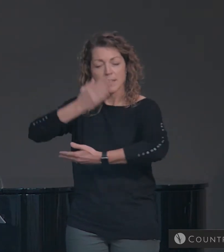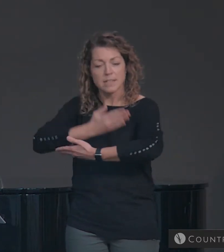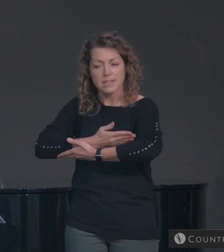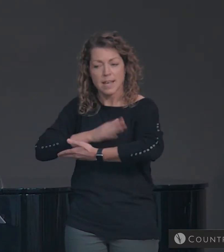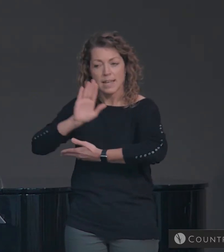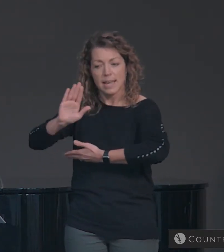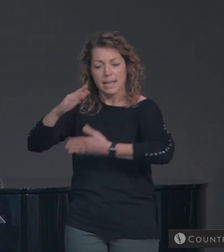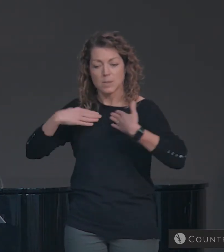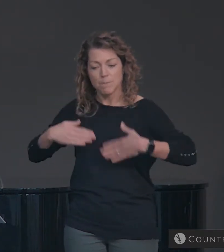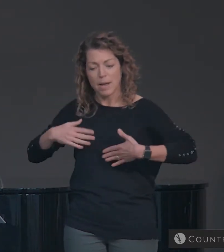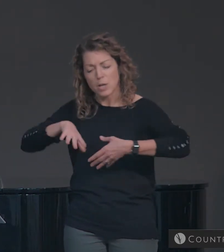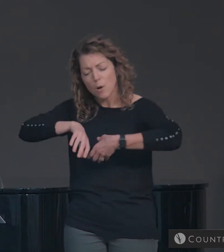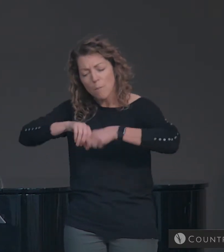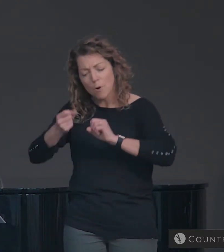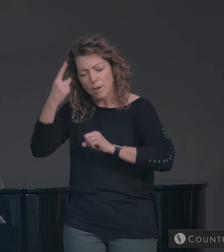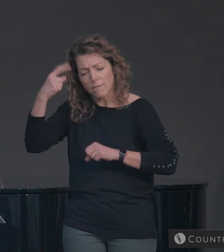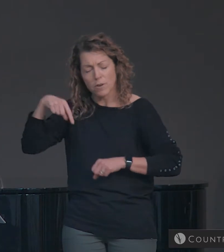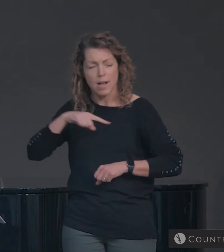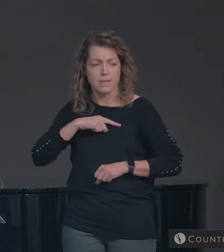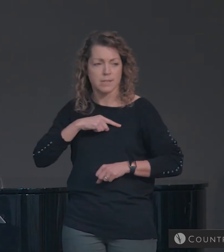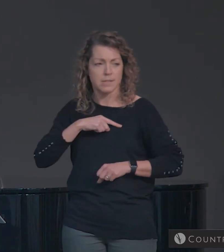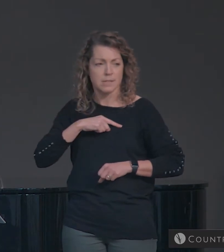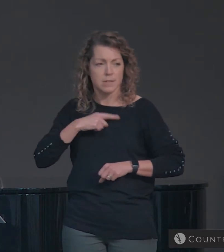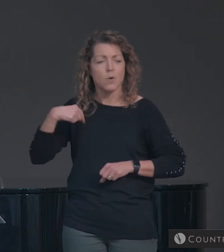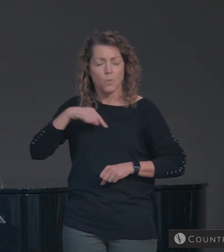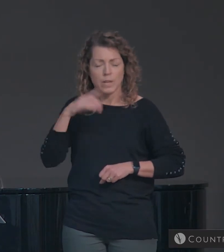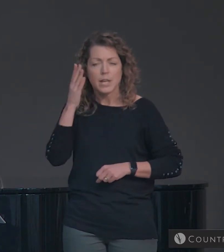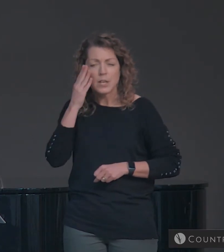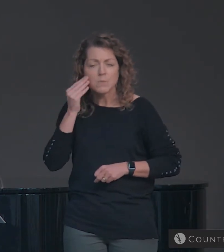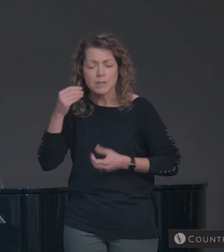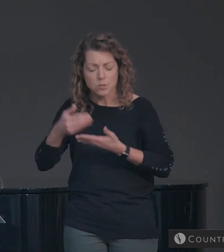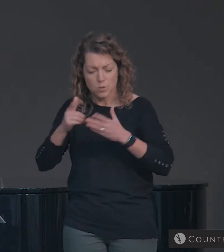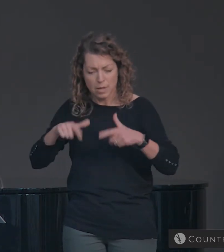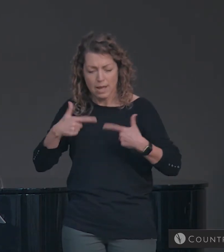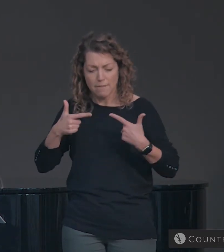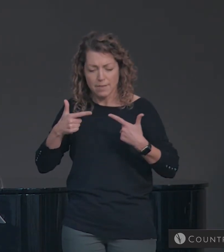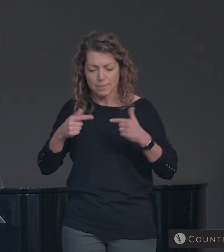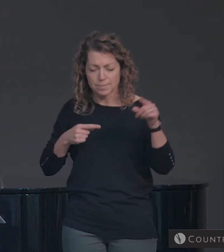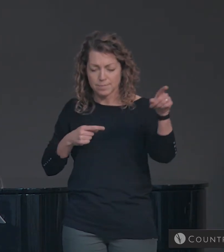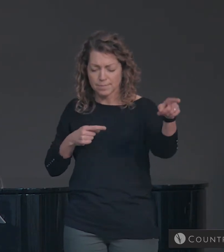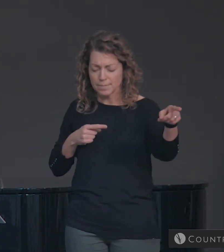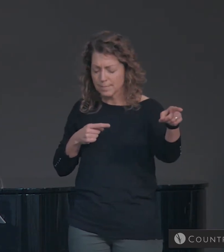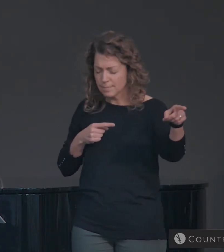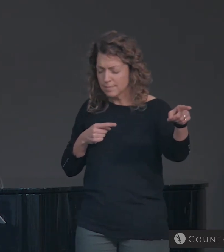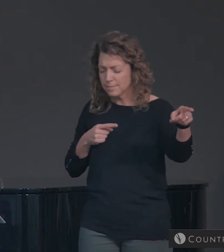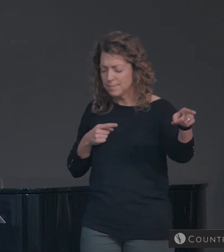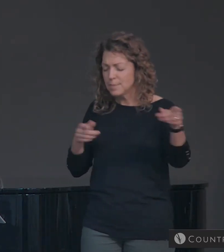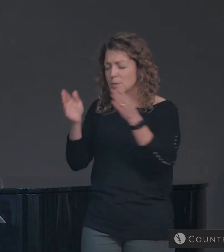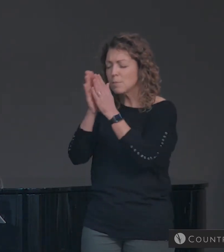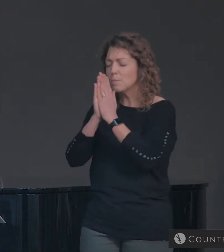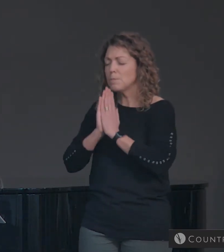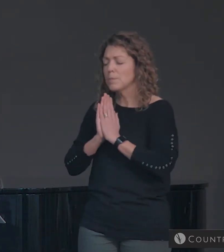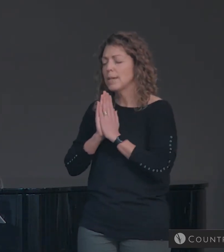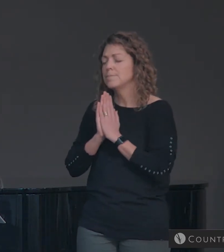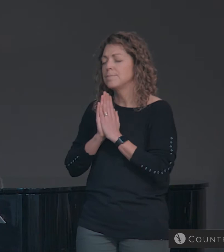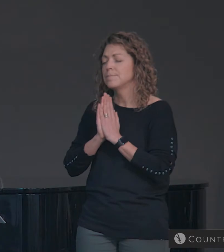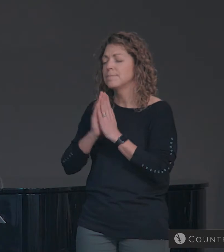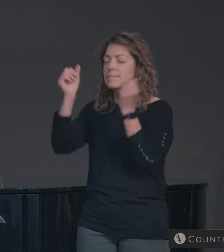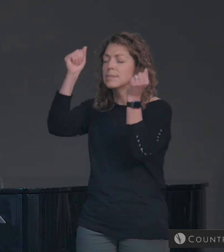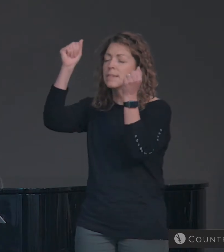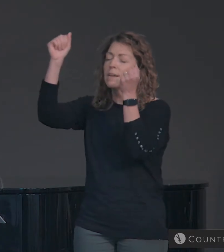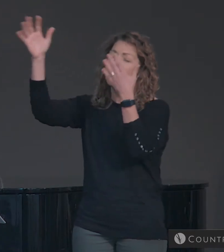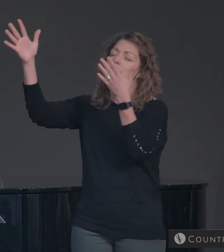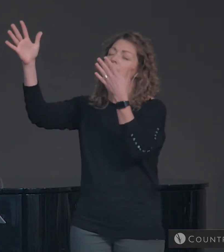for us so that we could experience newness of life. Shall we pray? Father,